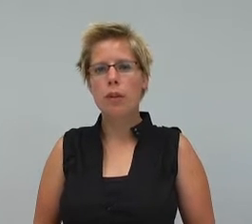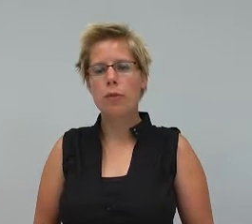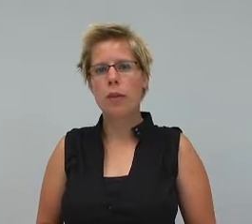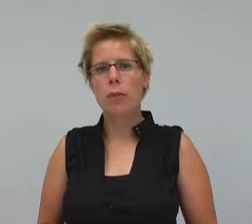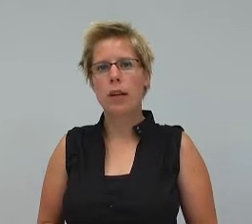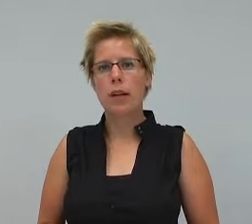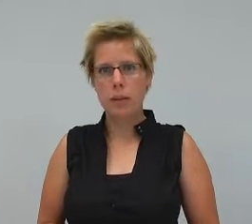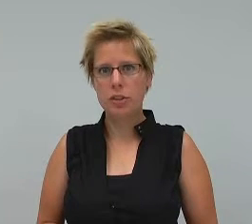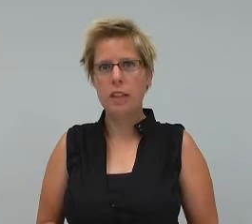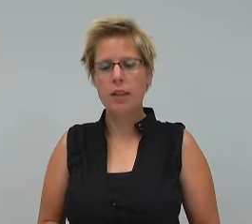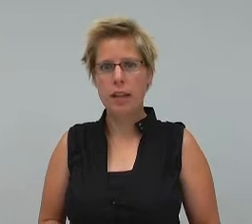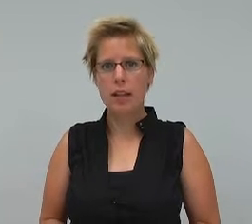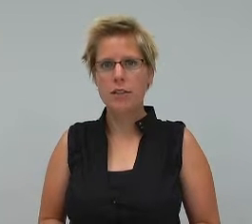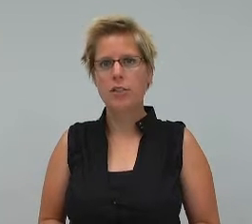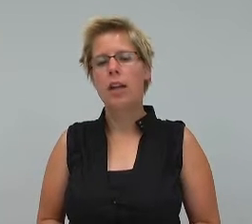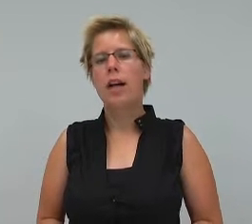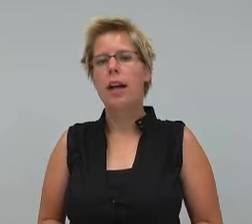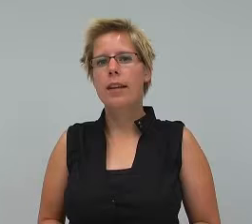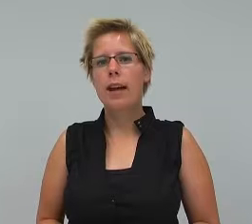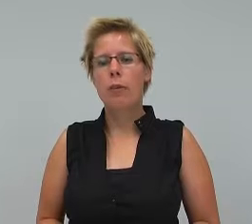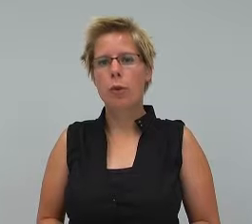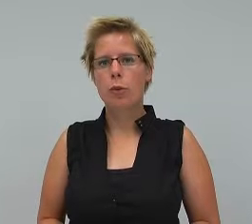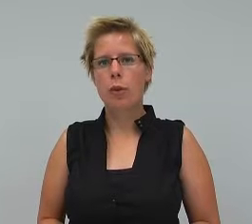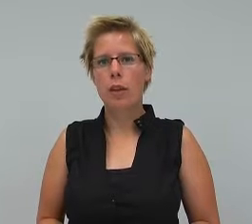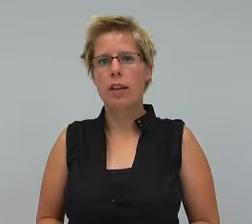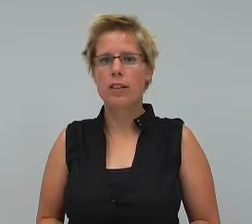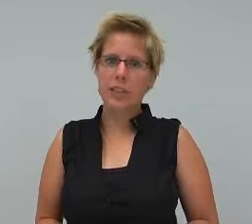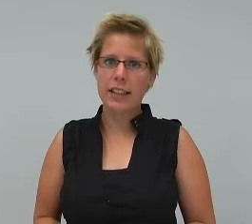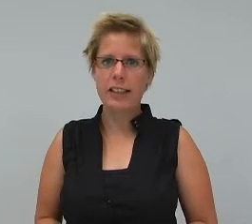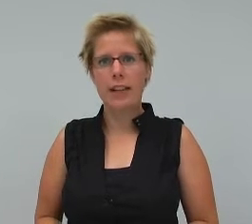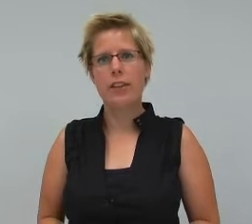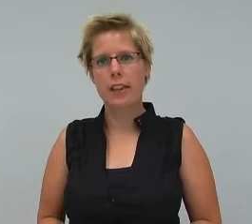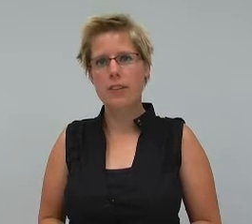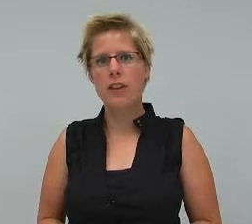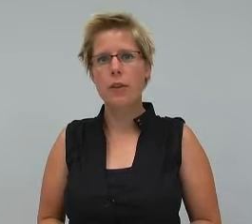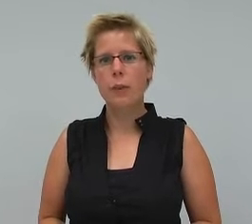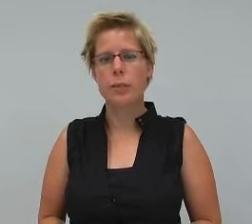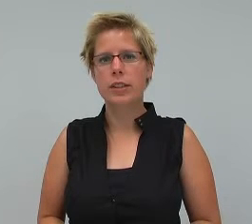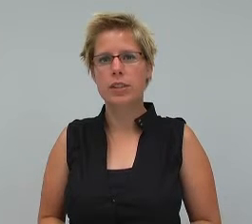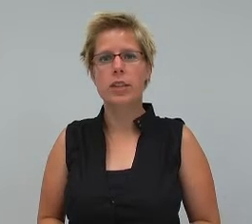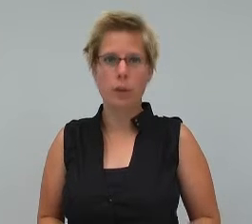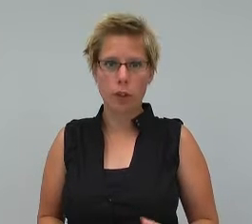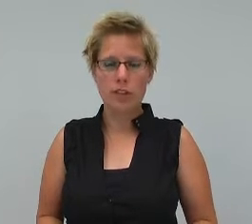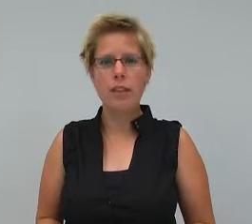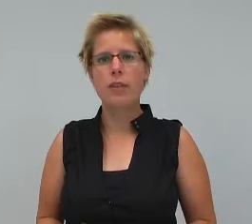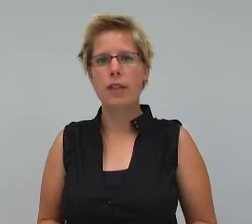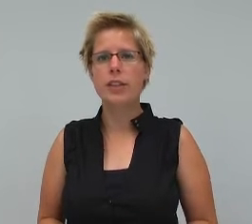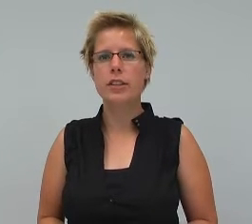from Amsterdam, the Netherlands. And I work for Stichting Nederland Kenneslam, which means the Knowledge Land Foundation,